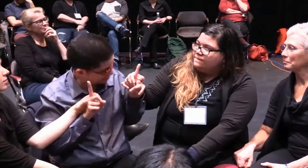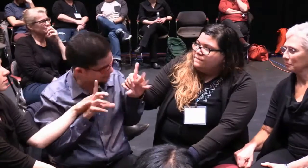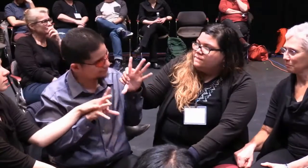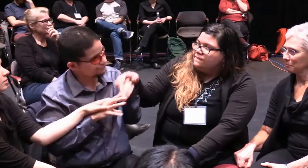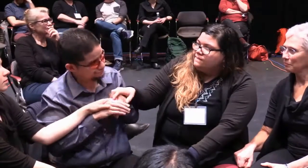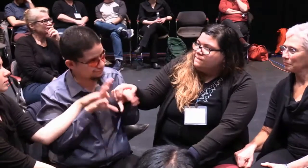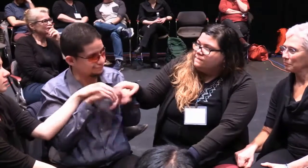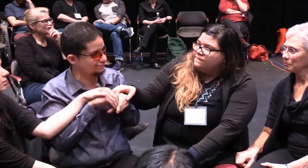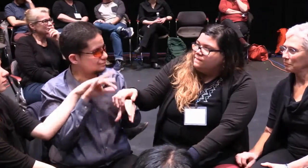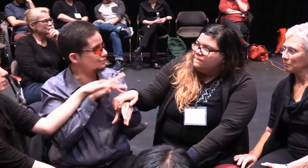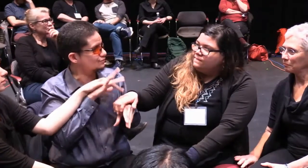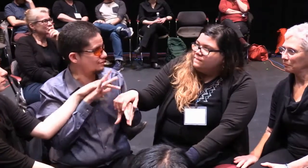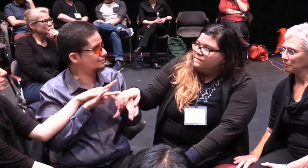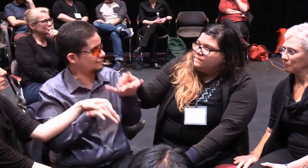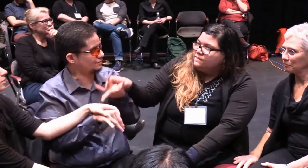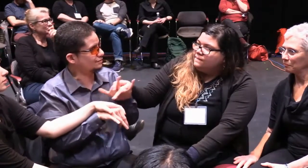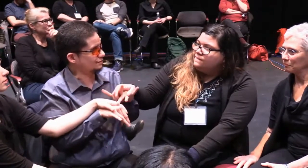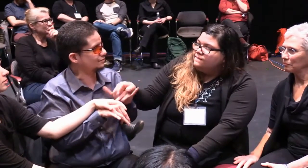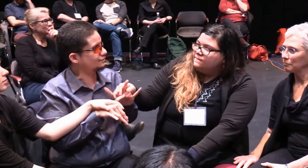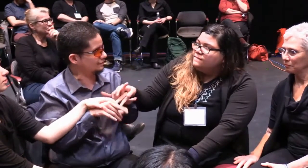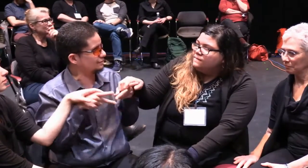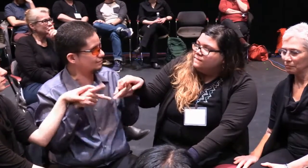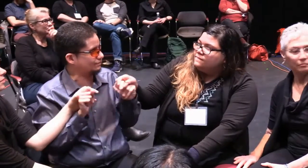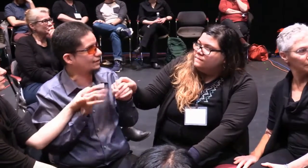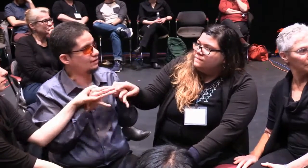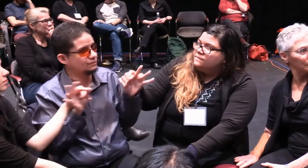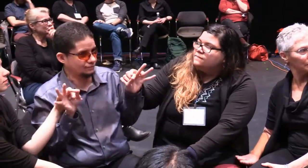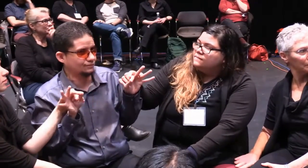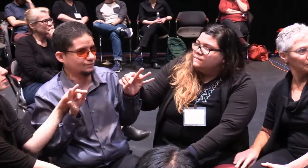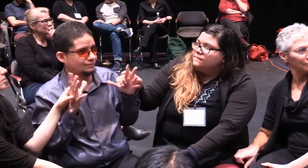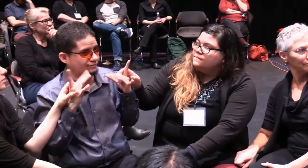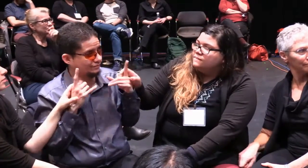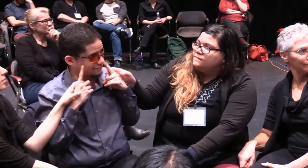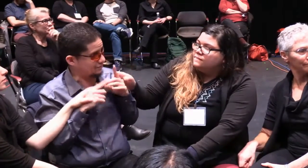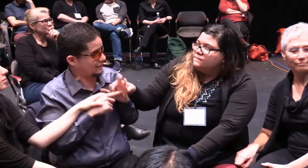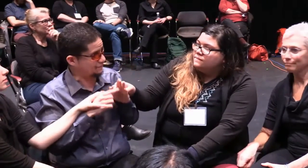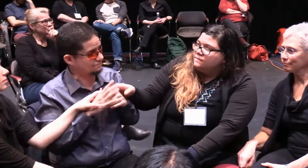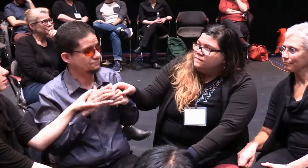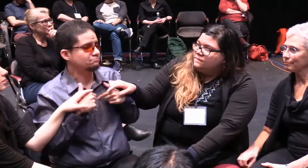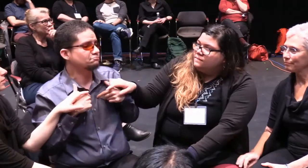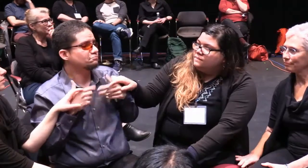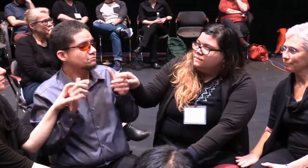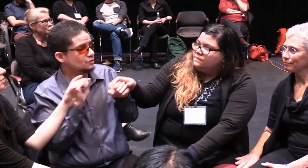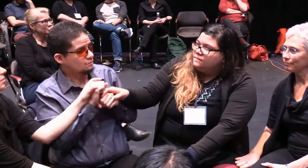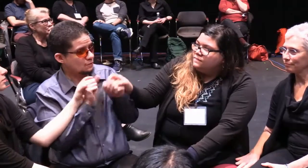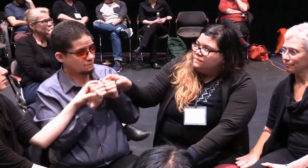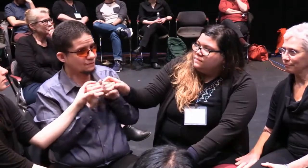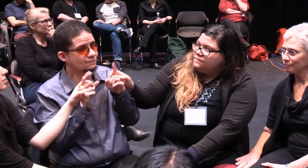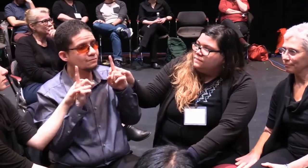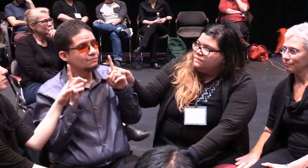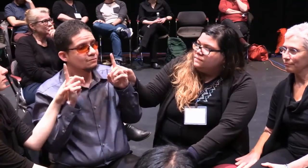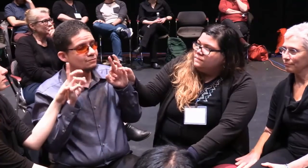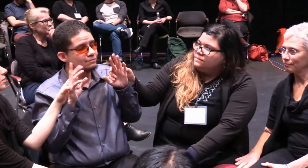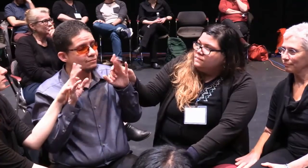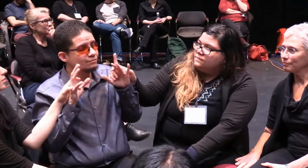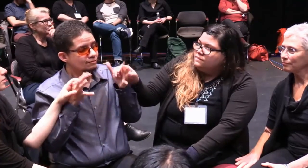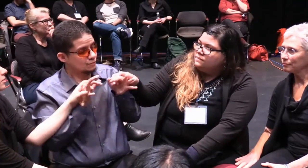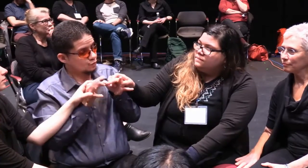I get it. know, and to add to that, pro-tactile. You know, communicating by